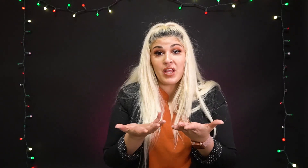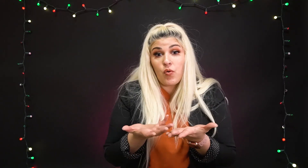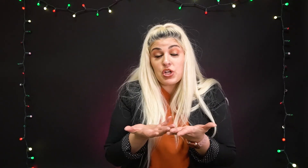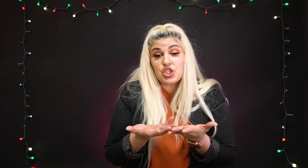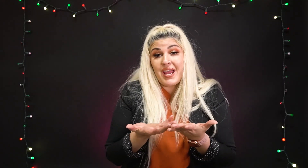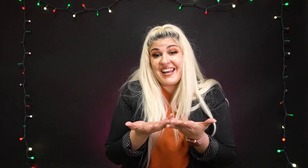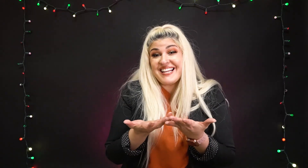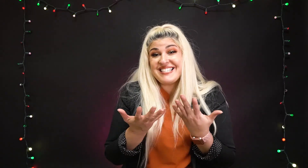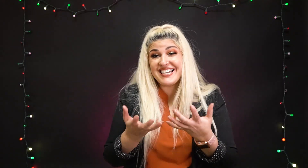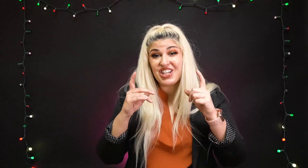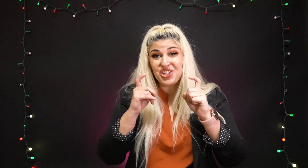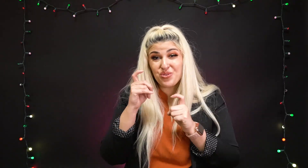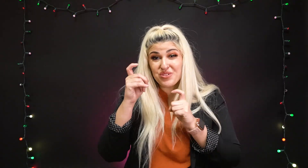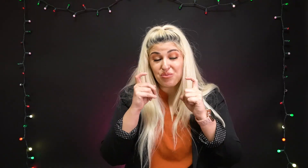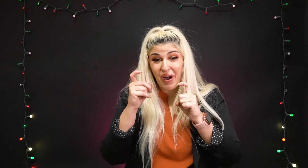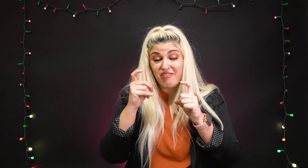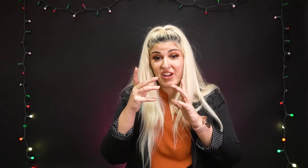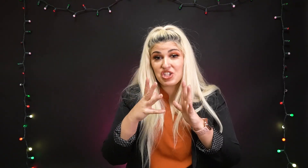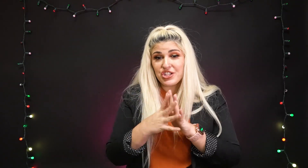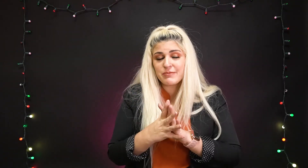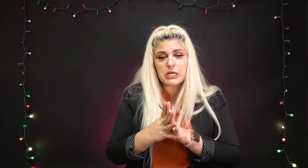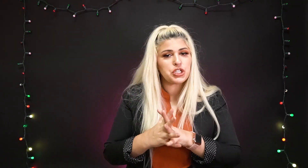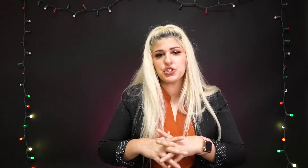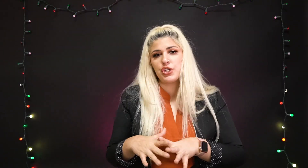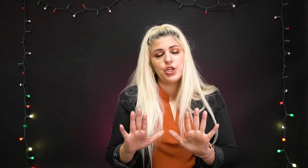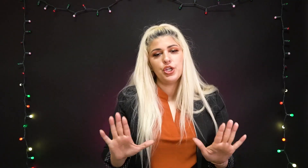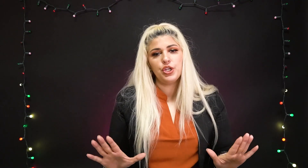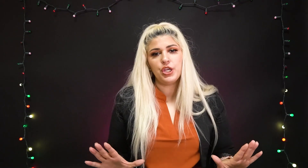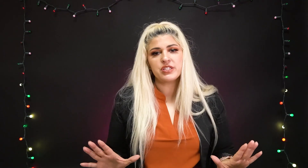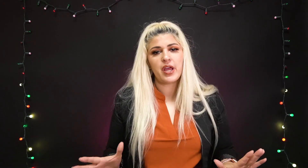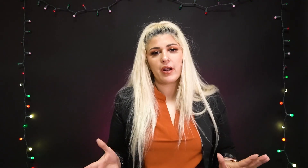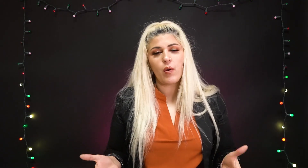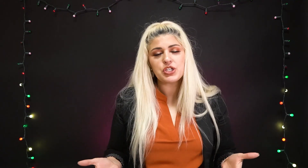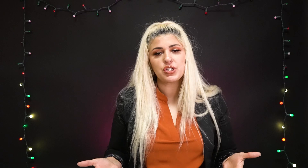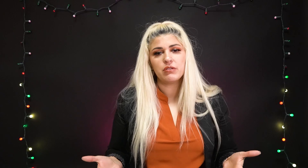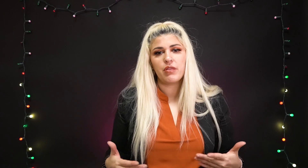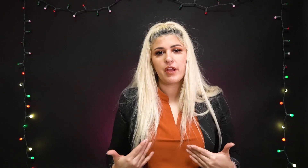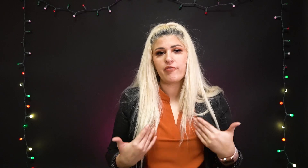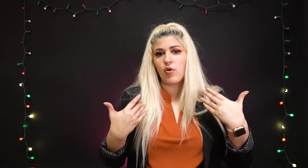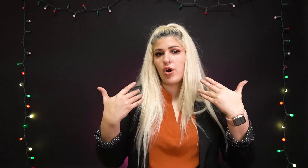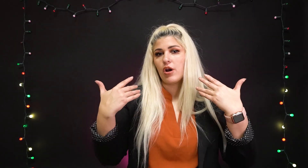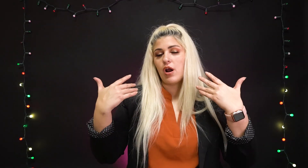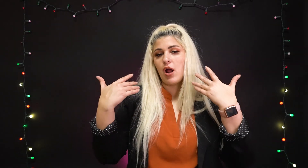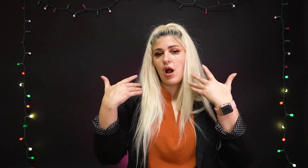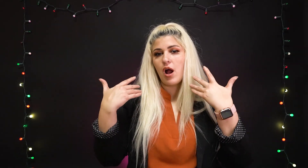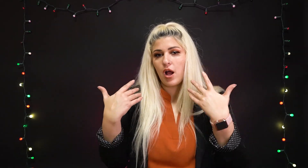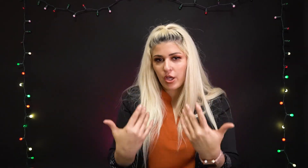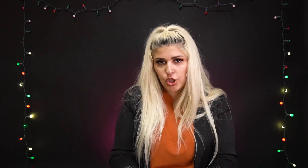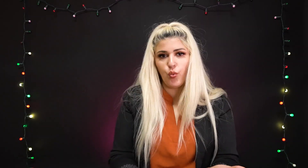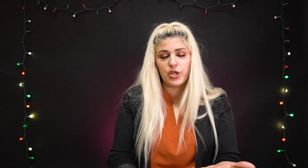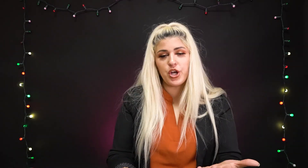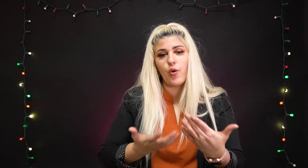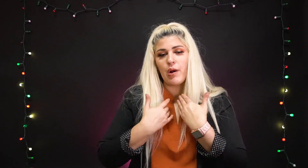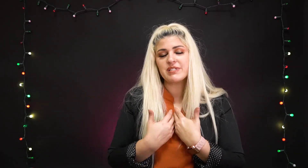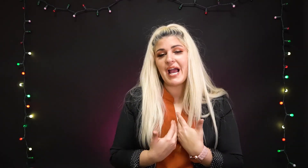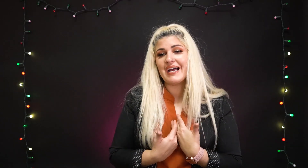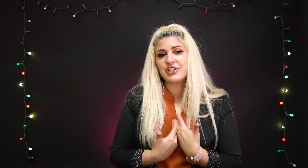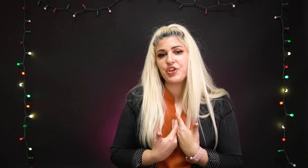language and i didn't use the right facial expressions it's not a question therefore you wouldn't know i was asking